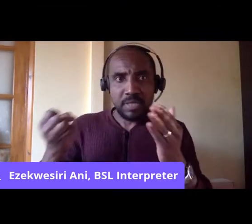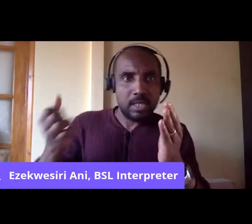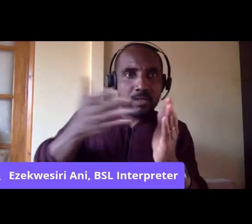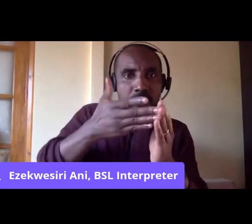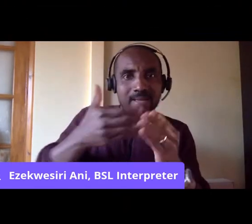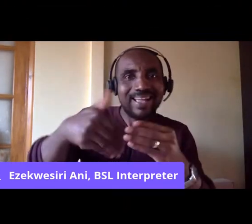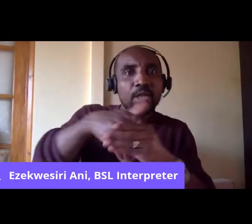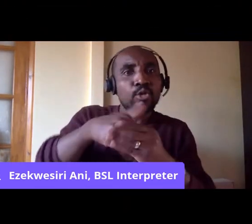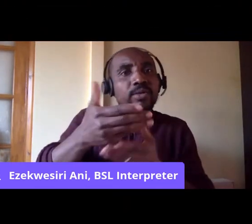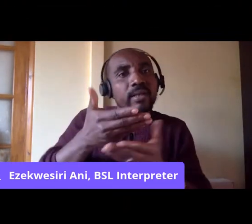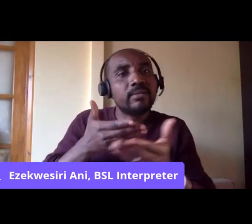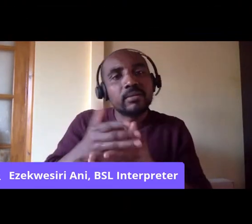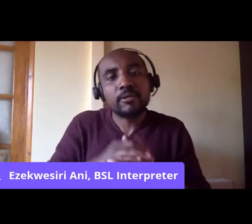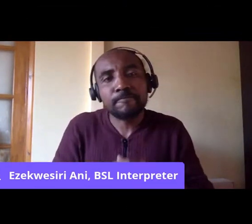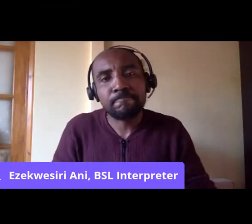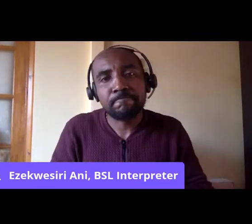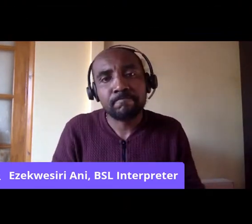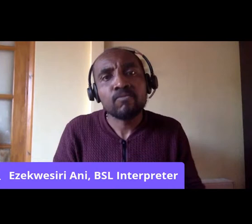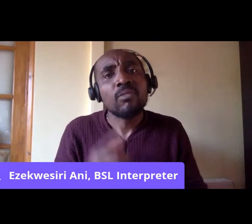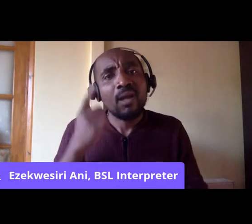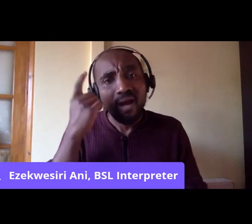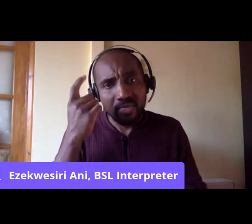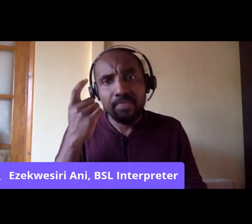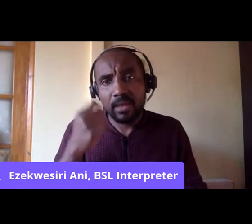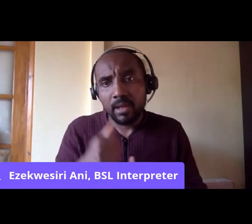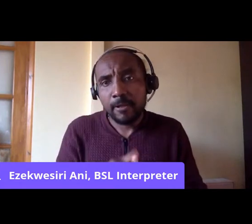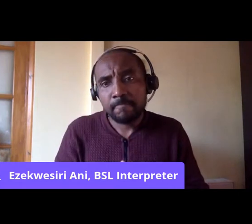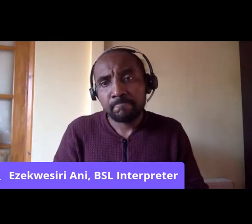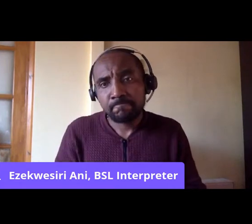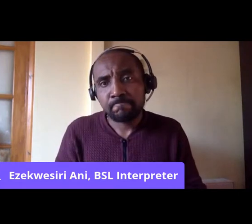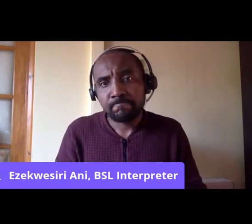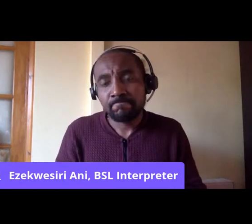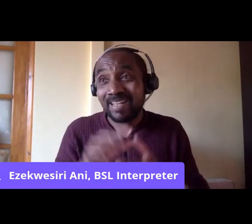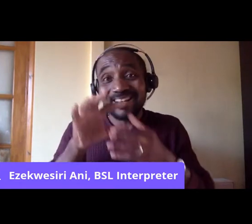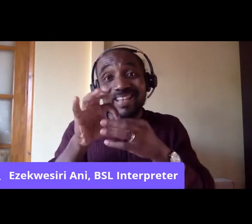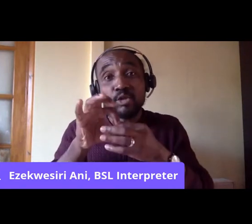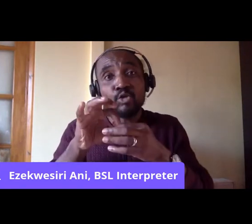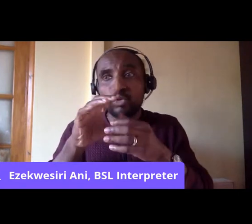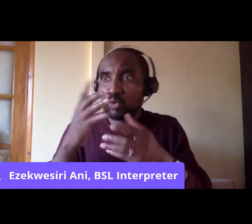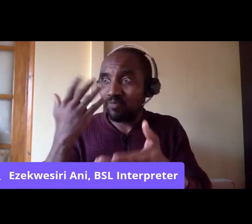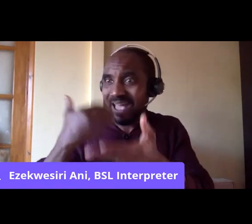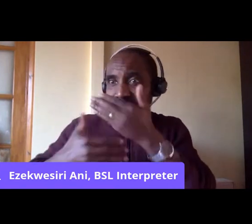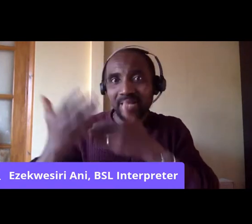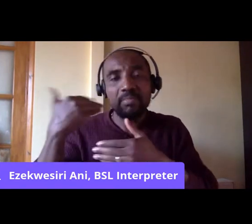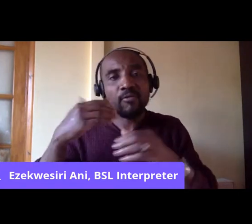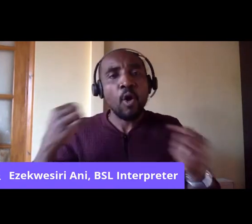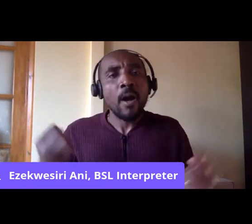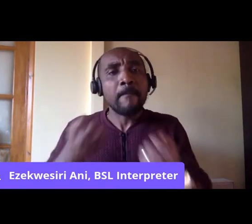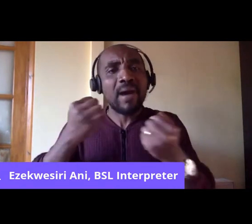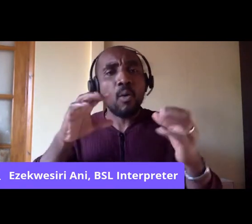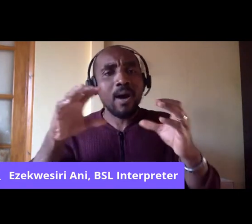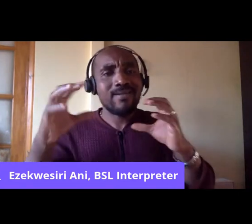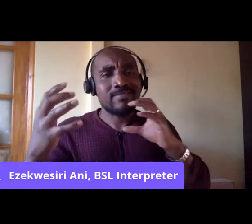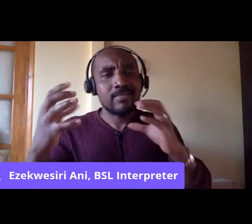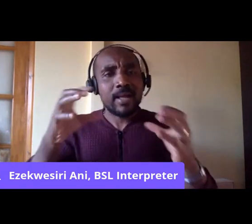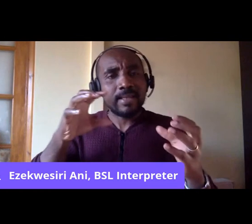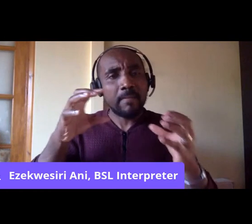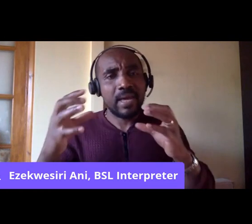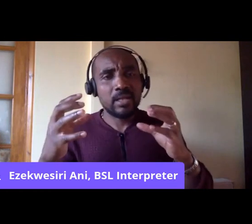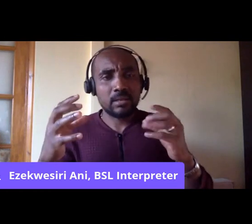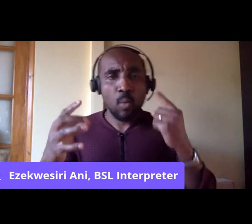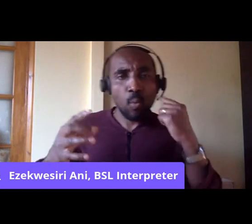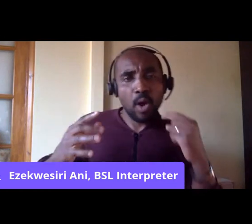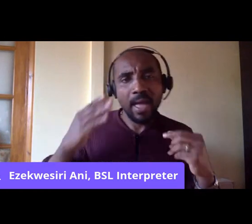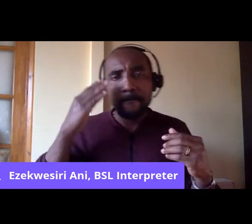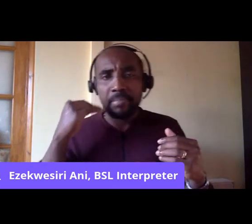included. And I think this does go back to the power dynamics, as you've said, and the structural inequality that